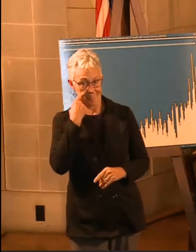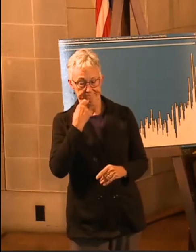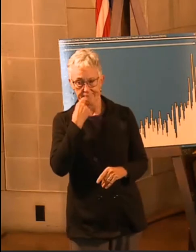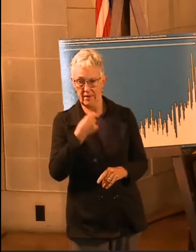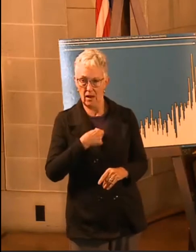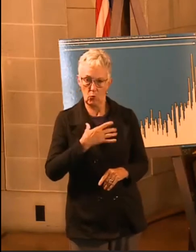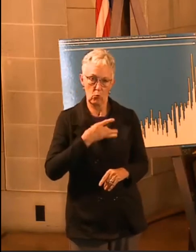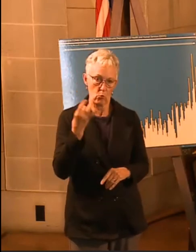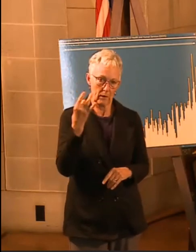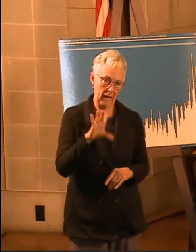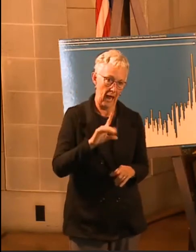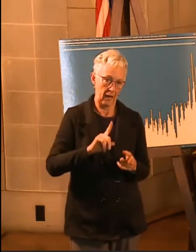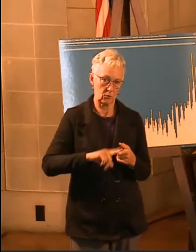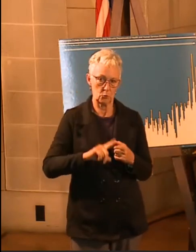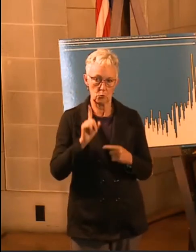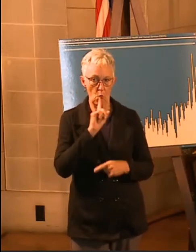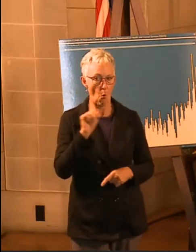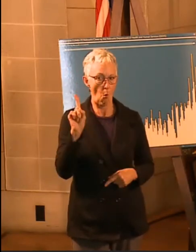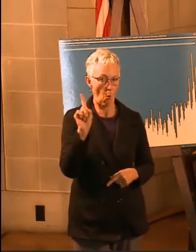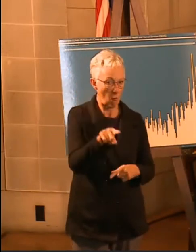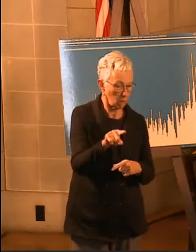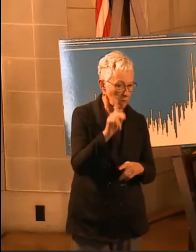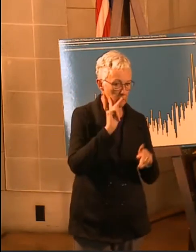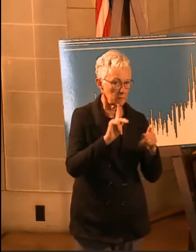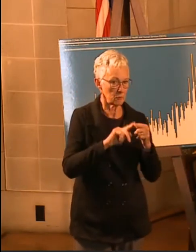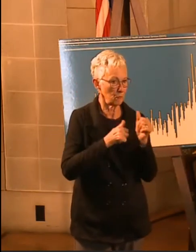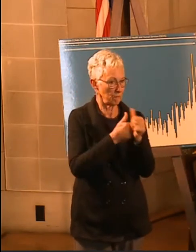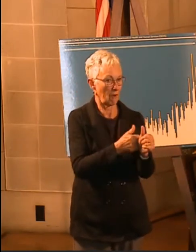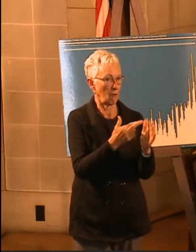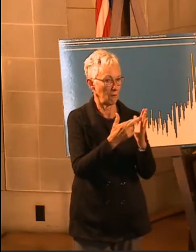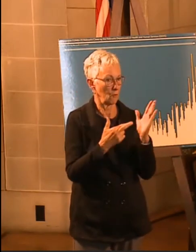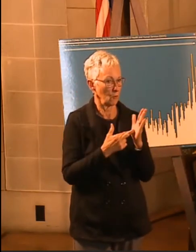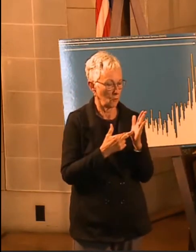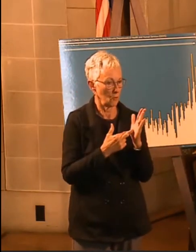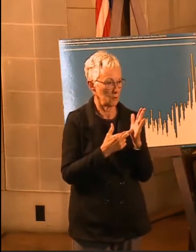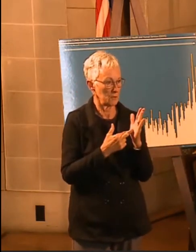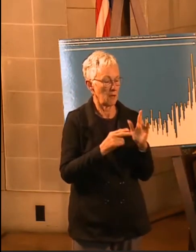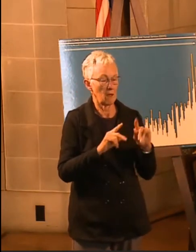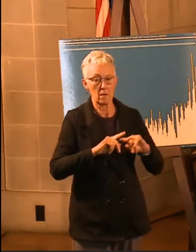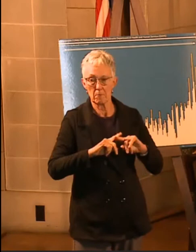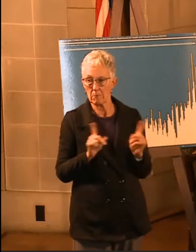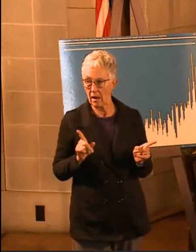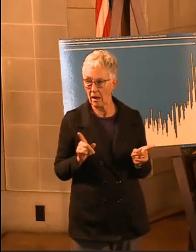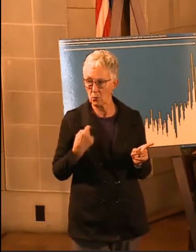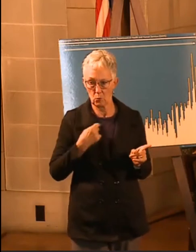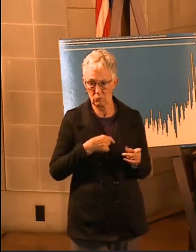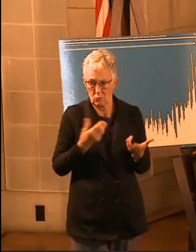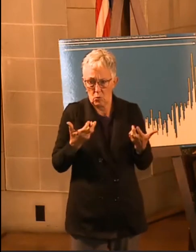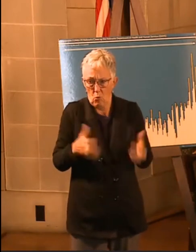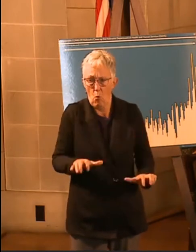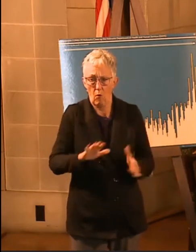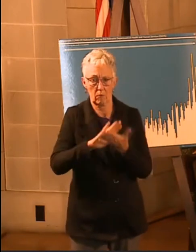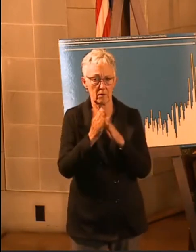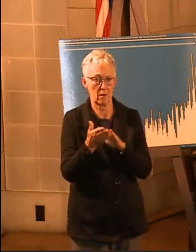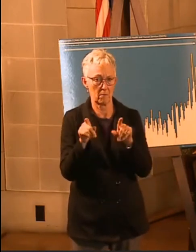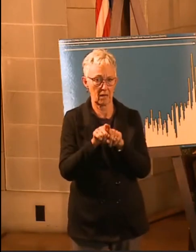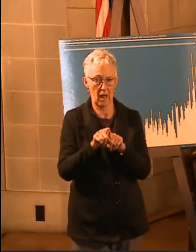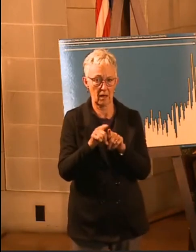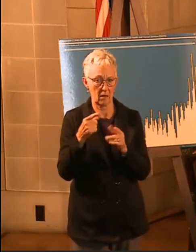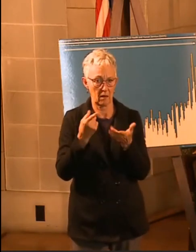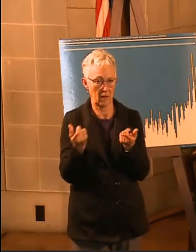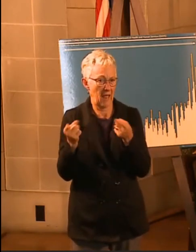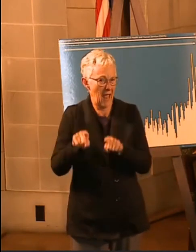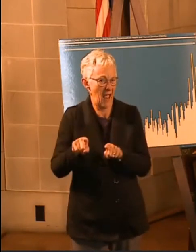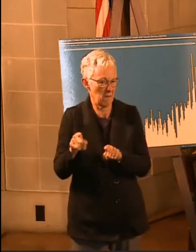liberty. However, it's important that we don't become like Italy and not be able to provide that